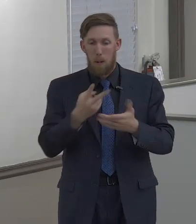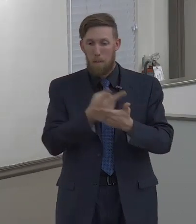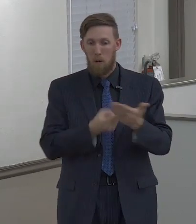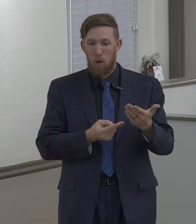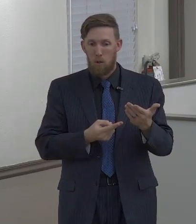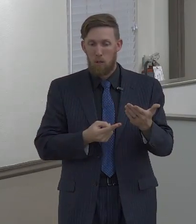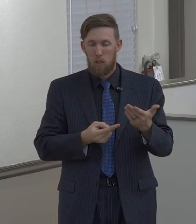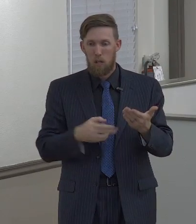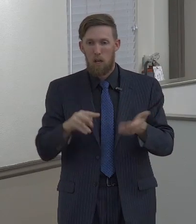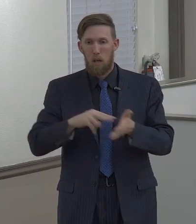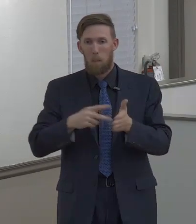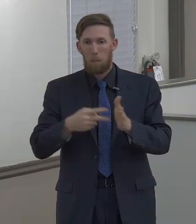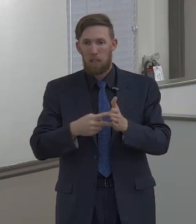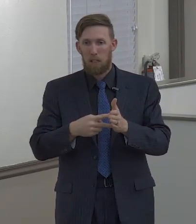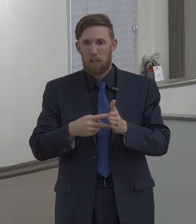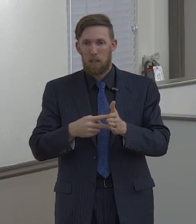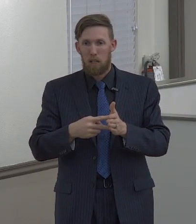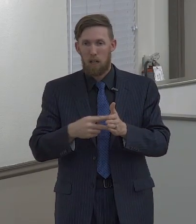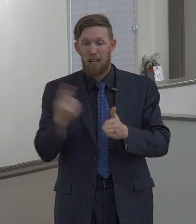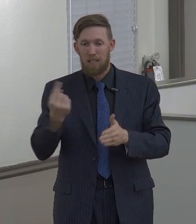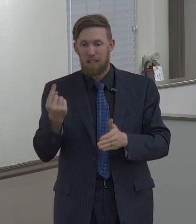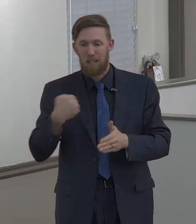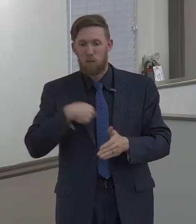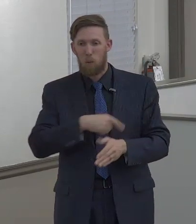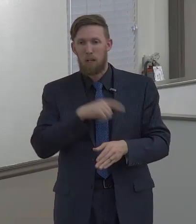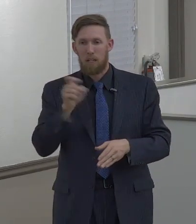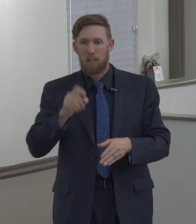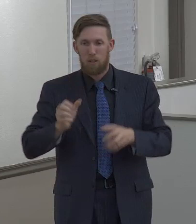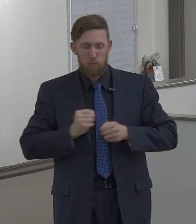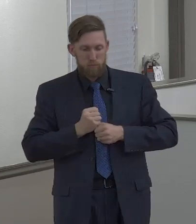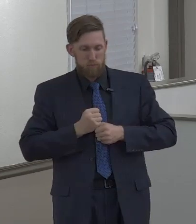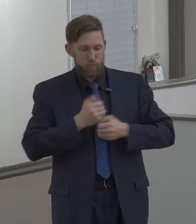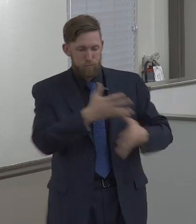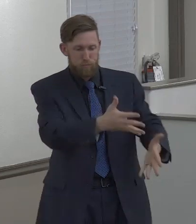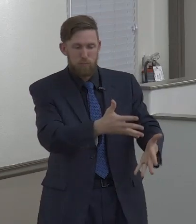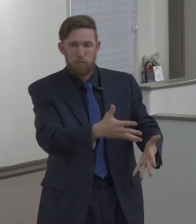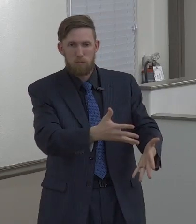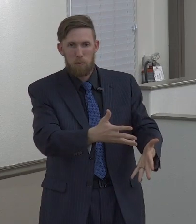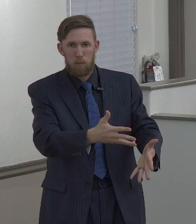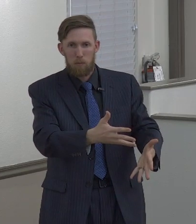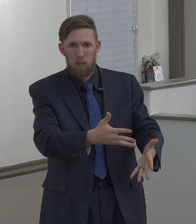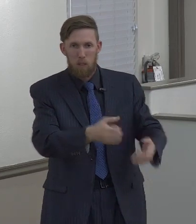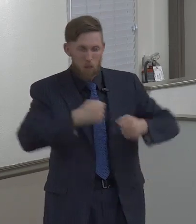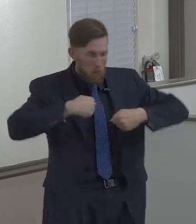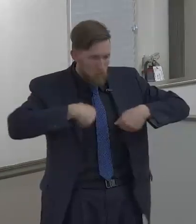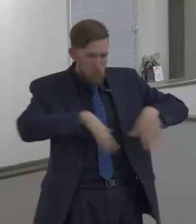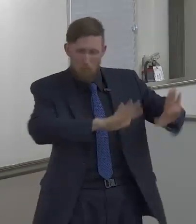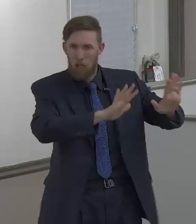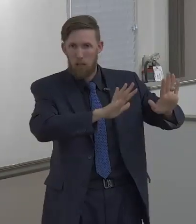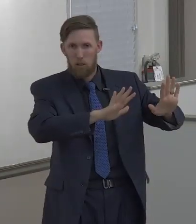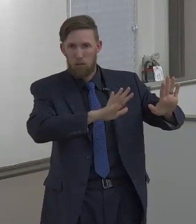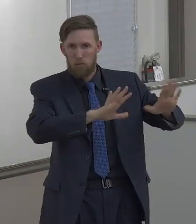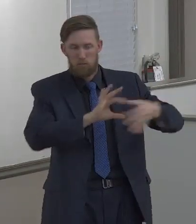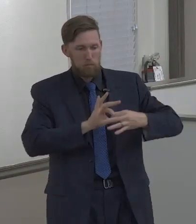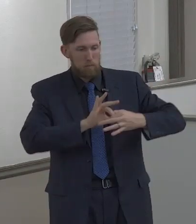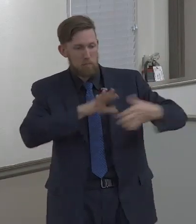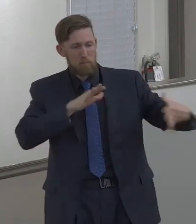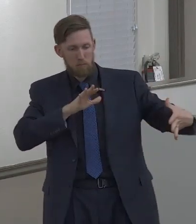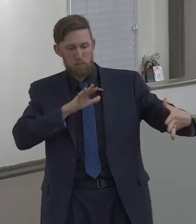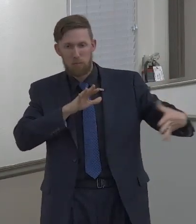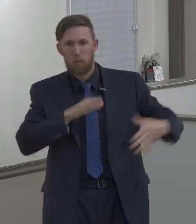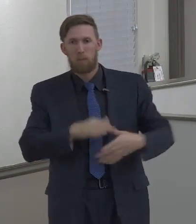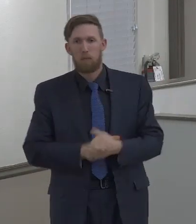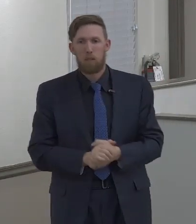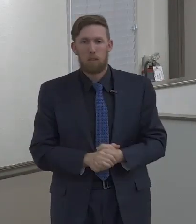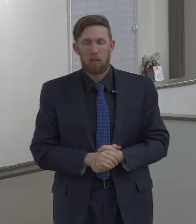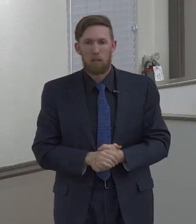In both of the cases here, these are things we need to get out of our lives. These are things that just have no part in the life of a